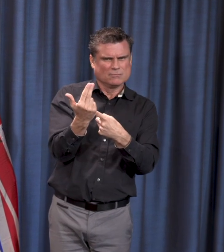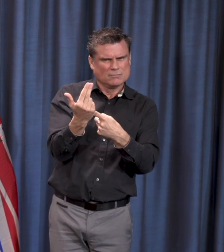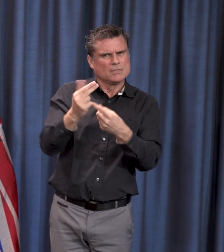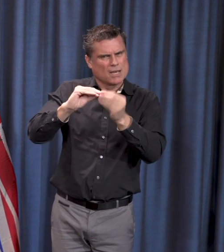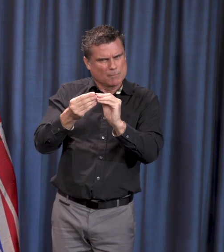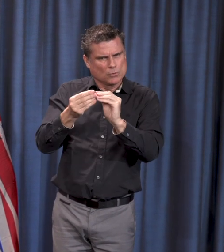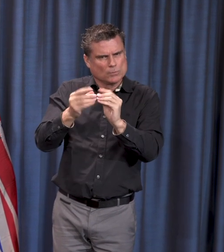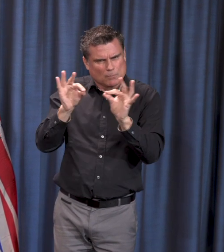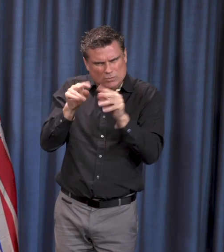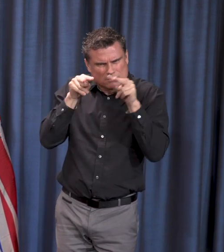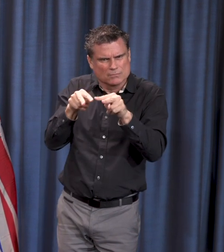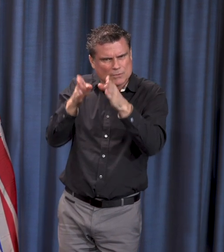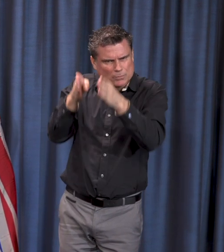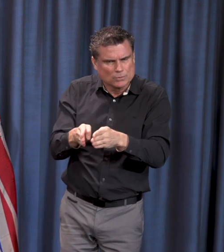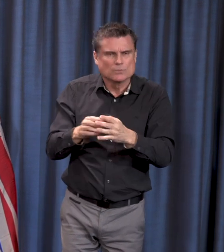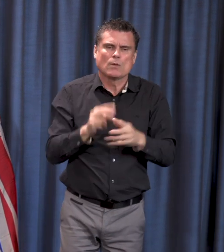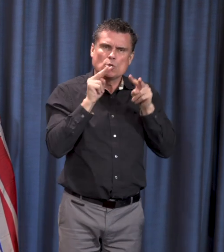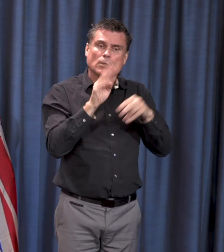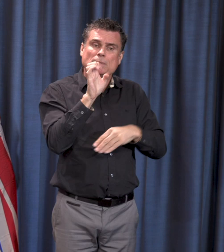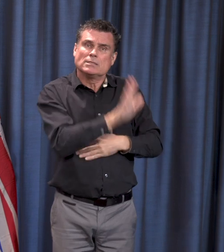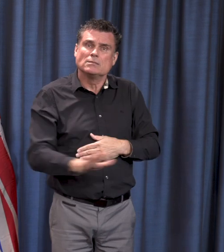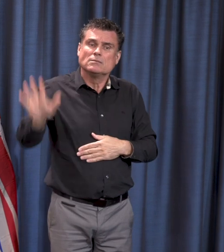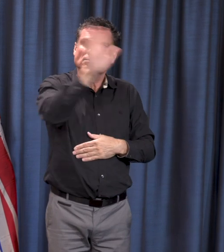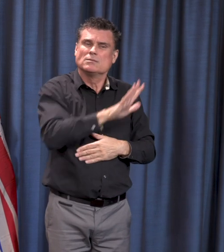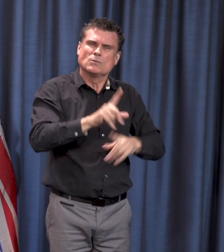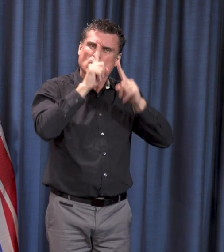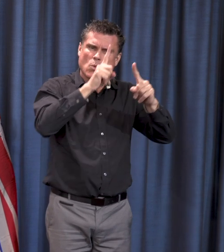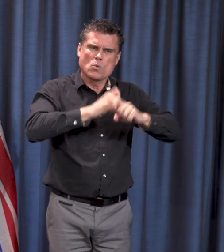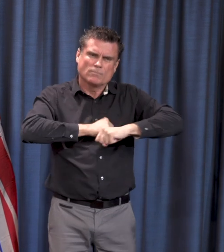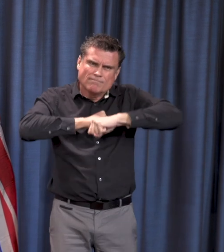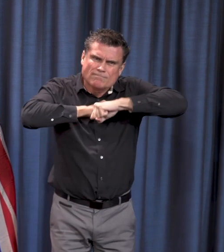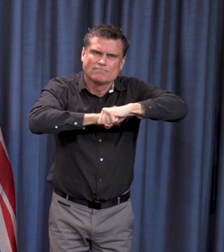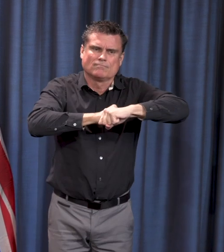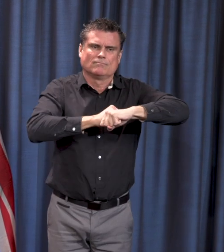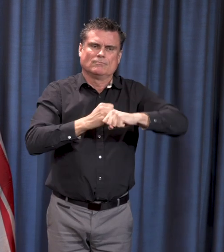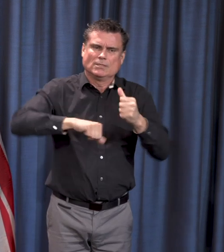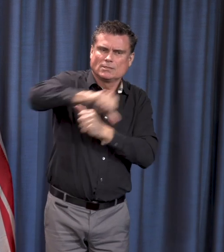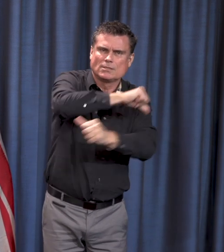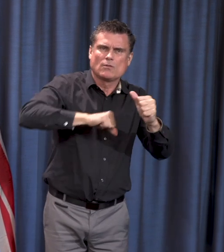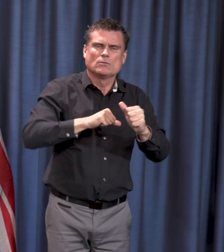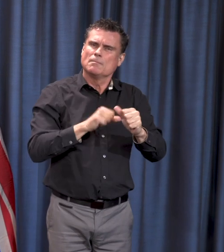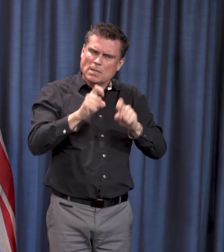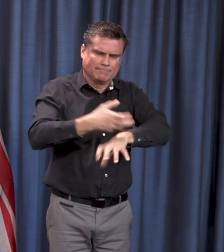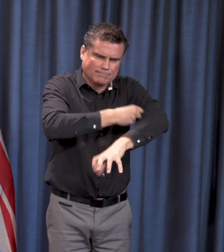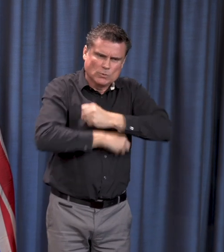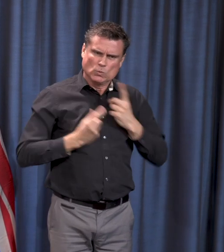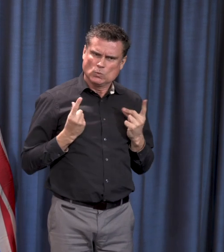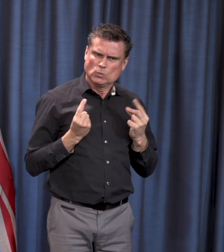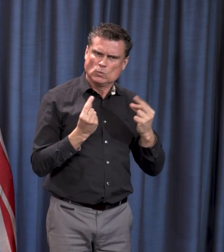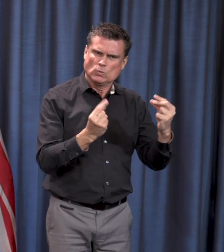community, we have to beat back this disease here in BC. We must do what needs to be done. We need to go in all in 100%